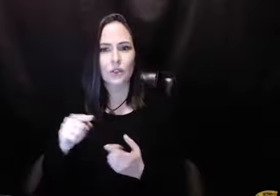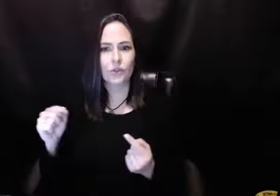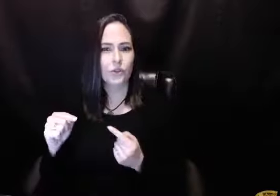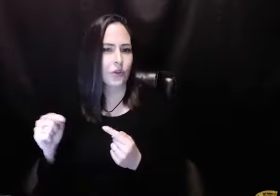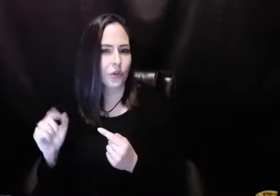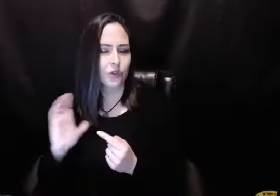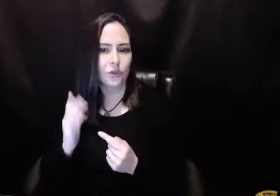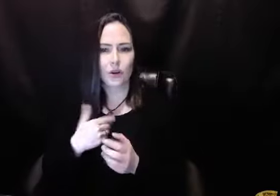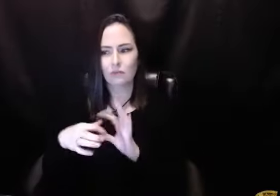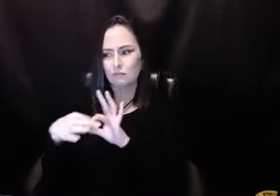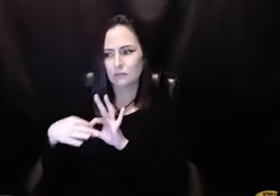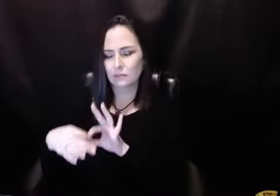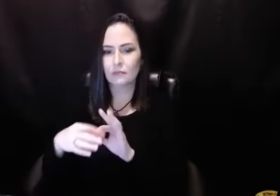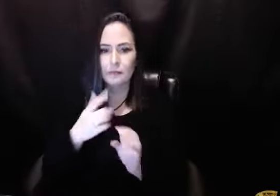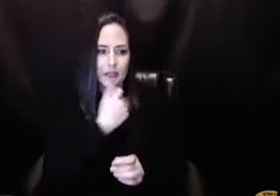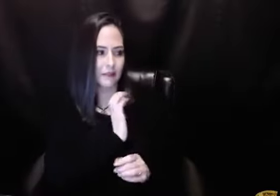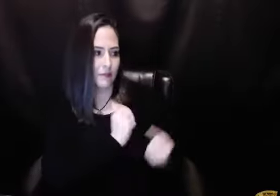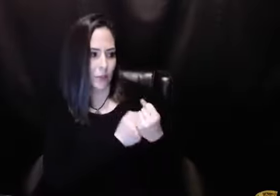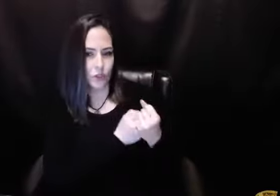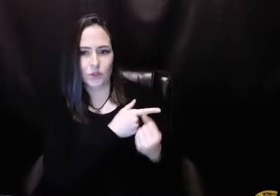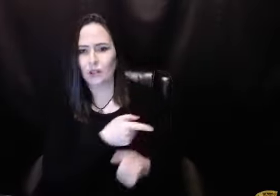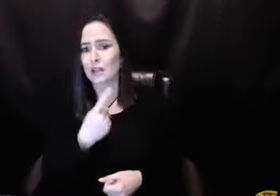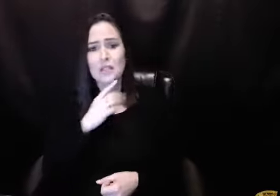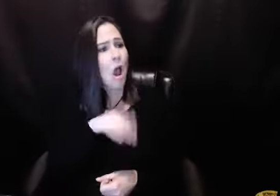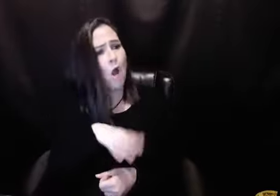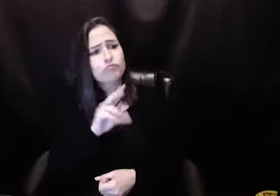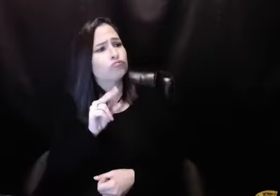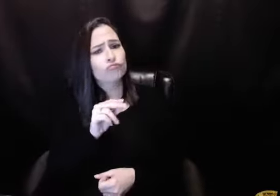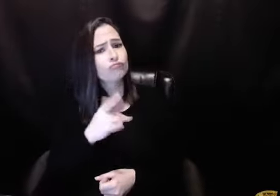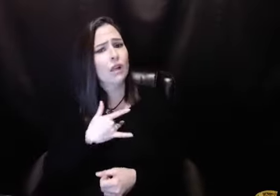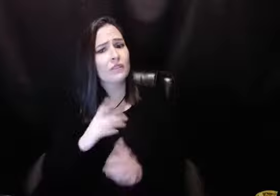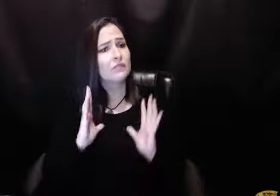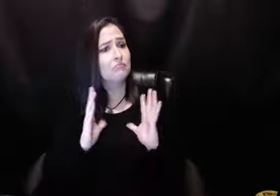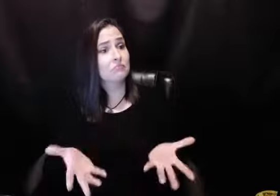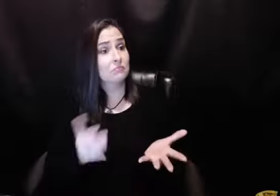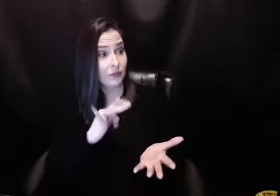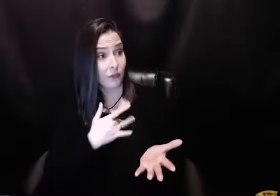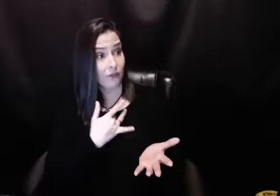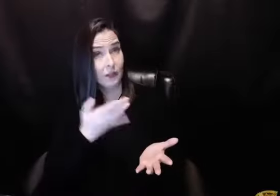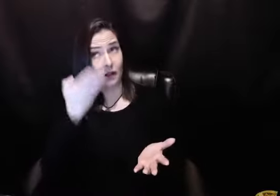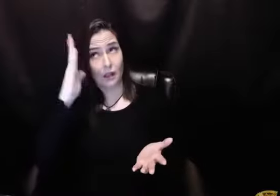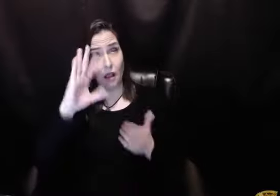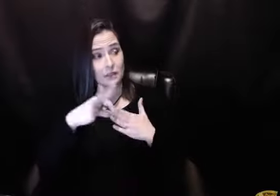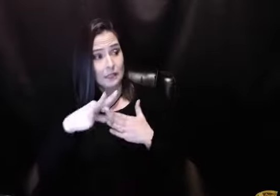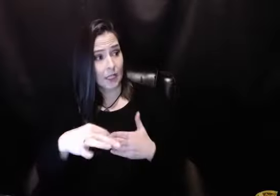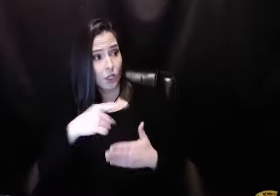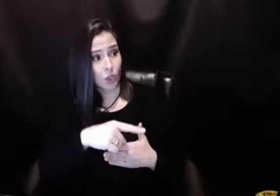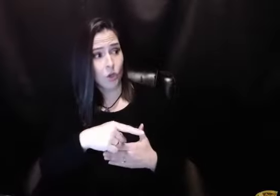Because I never want there to be some uncomfortability about me and someone I sponsor. And he said, absolutely